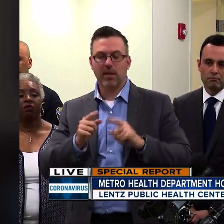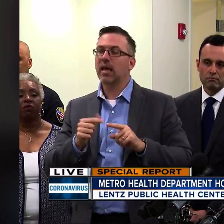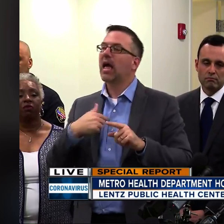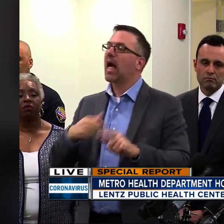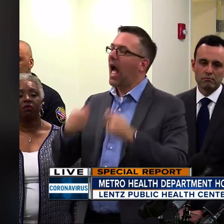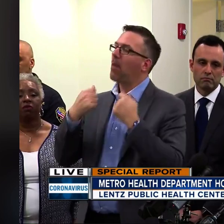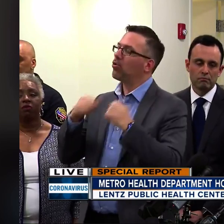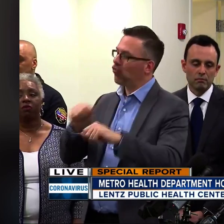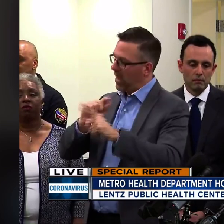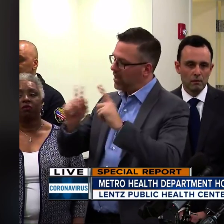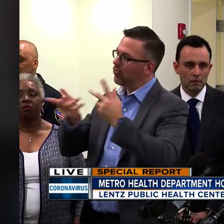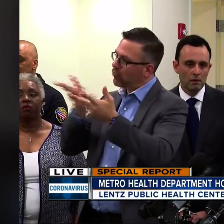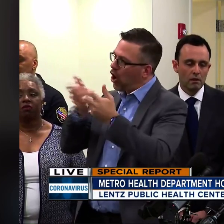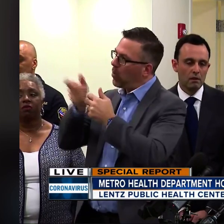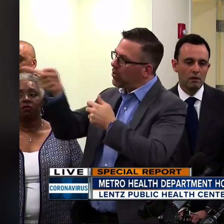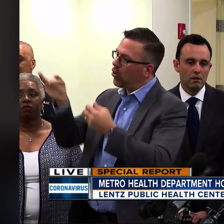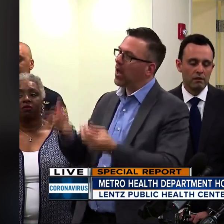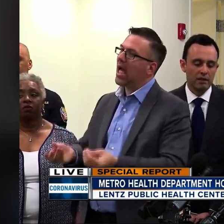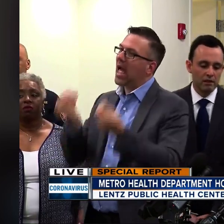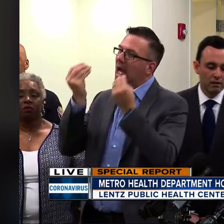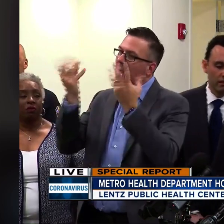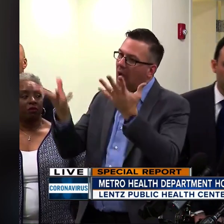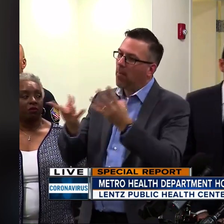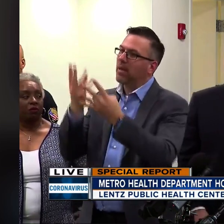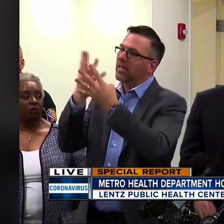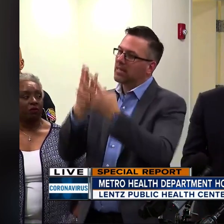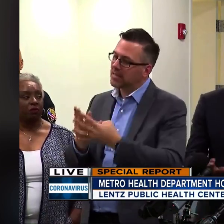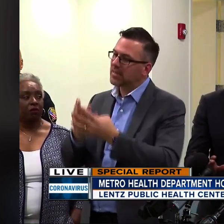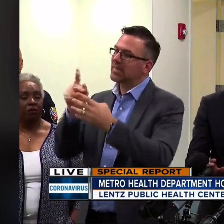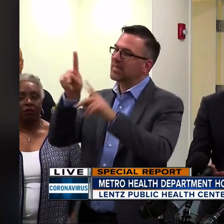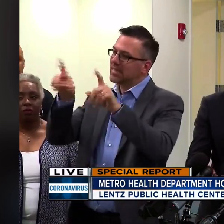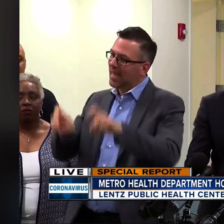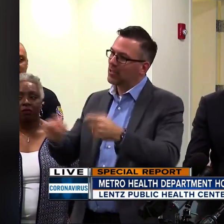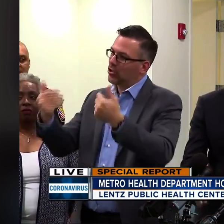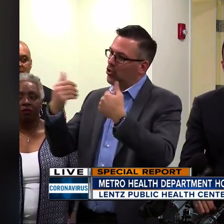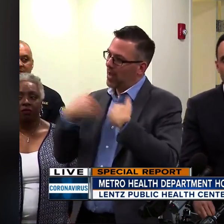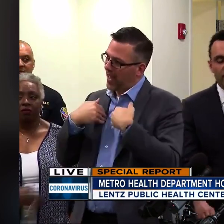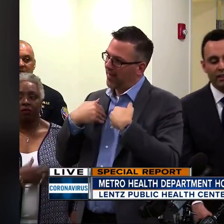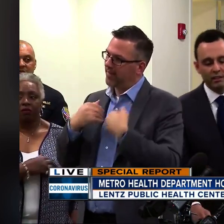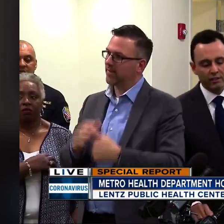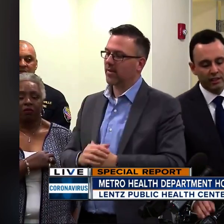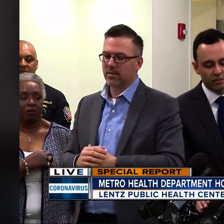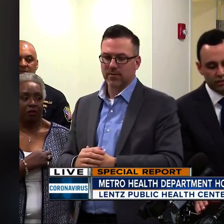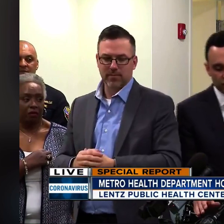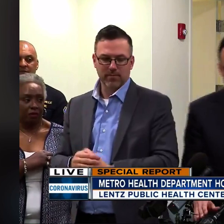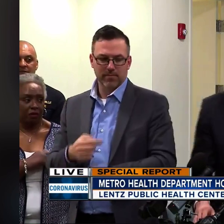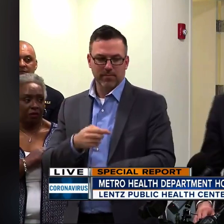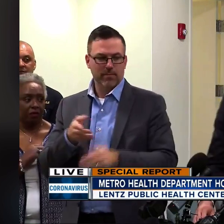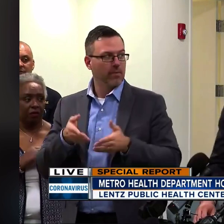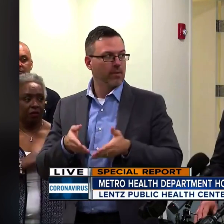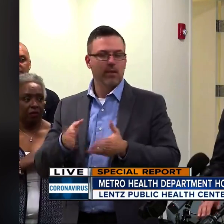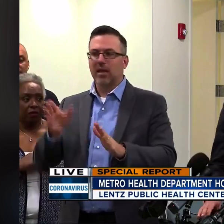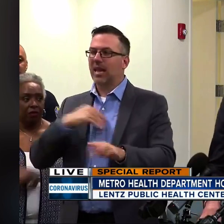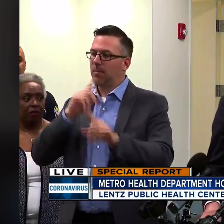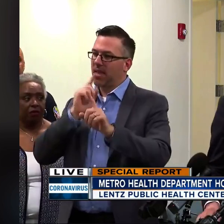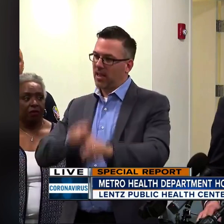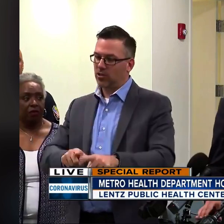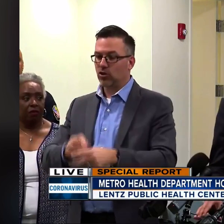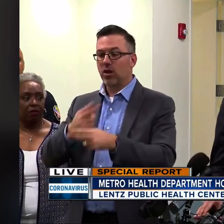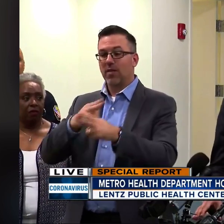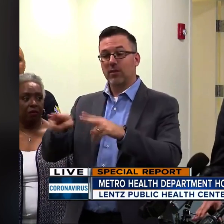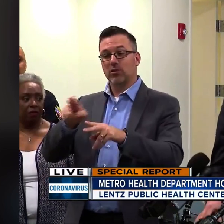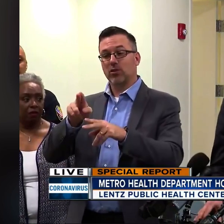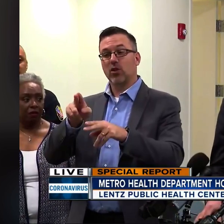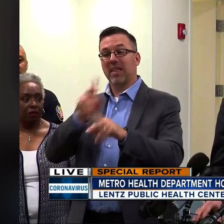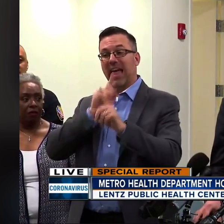with you. How much capacity do you have to test the virus? So, let me answer this question. Short answer is